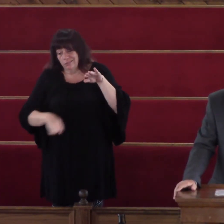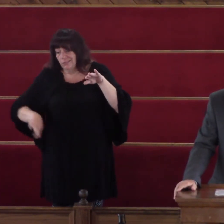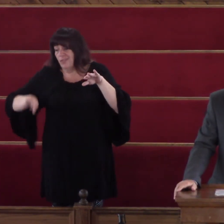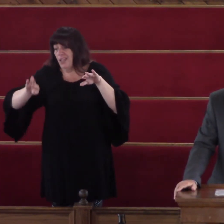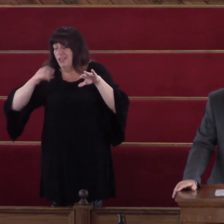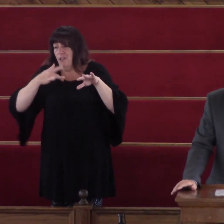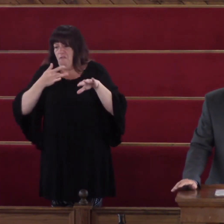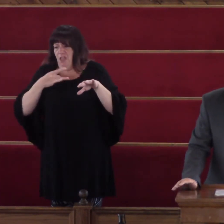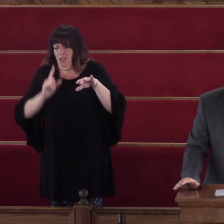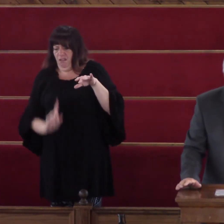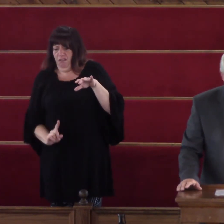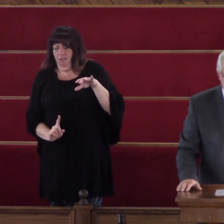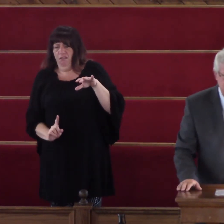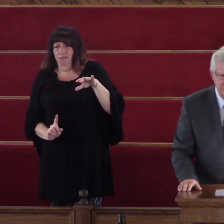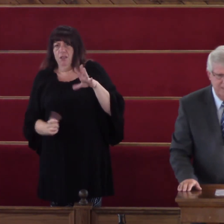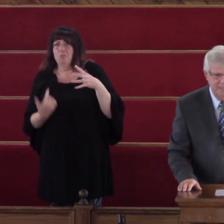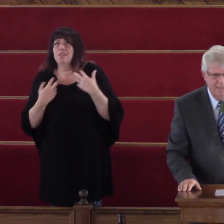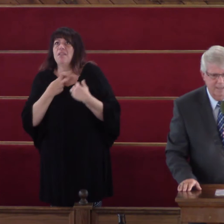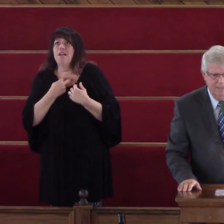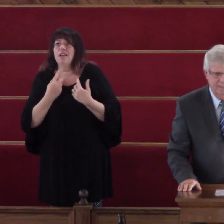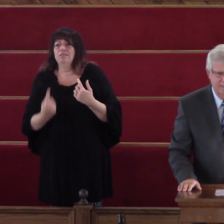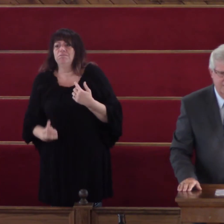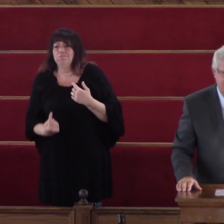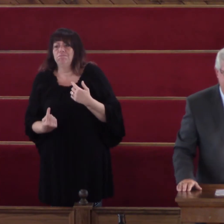This past week especially